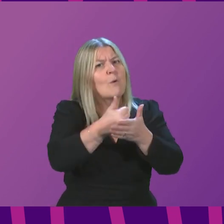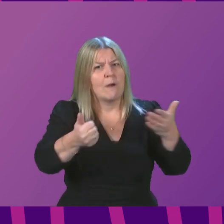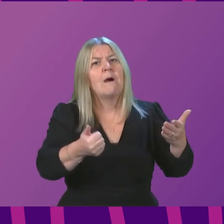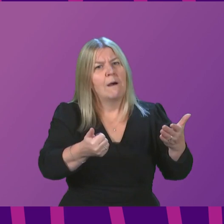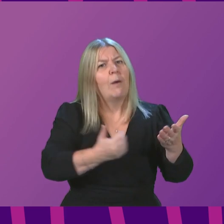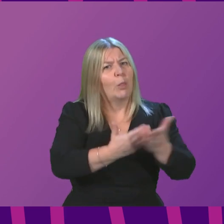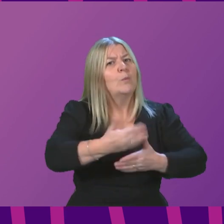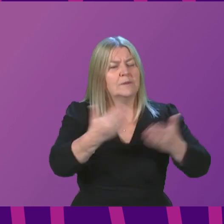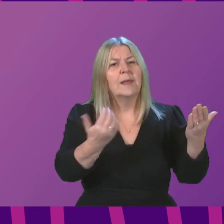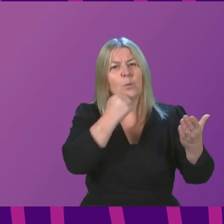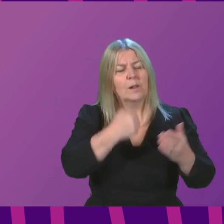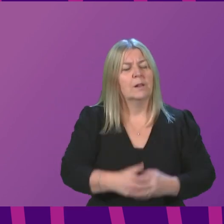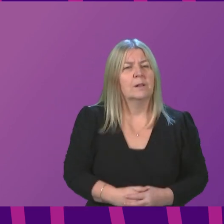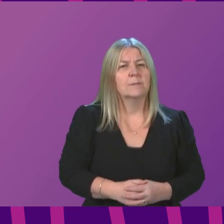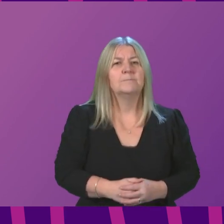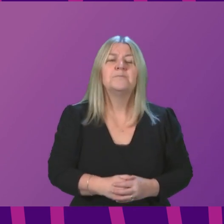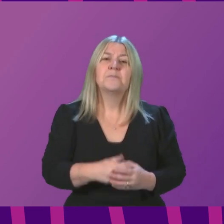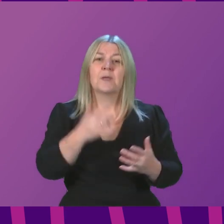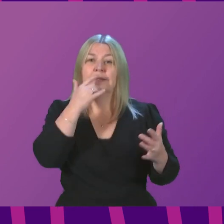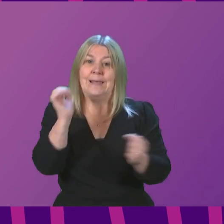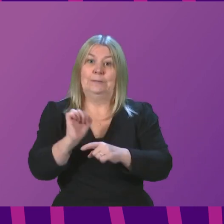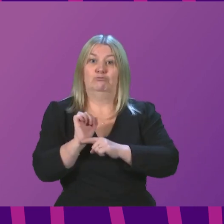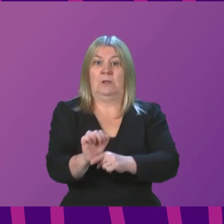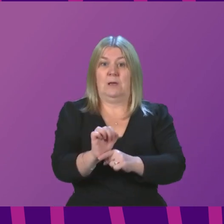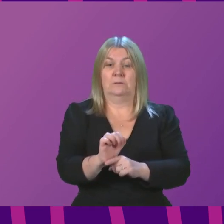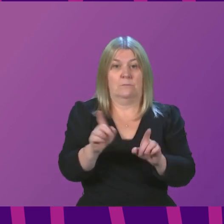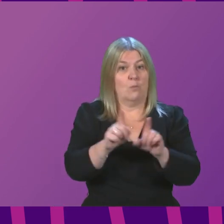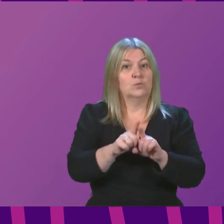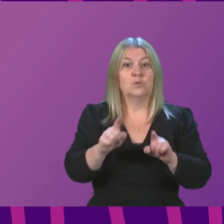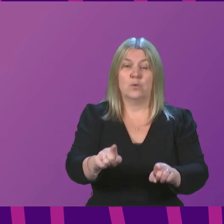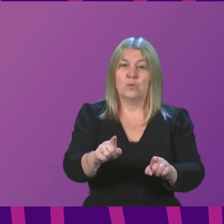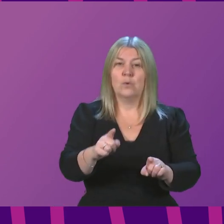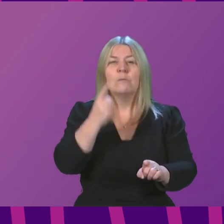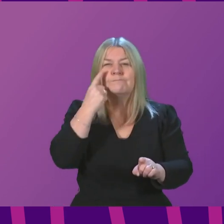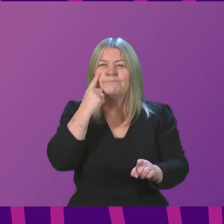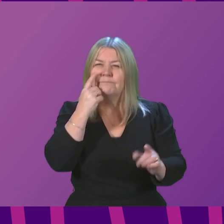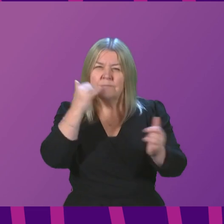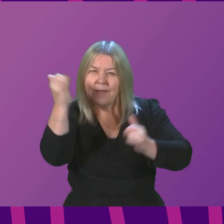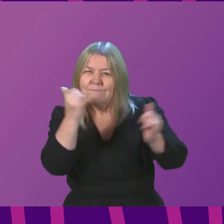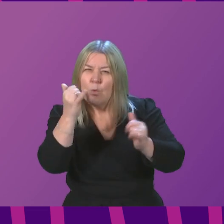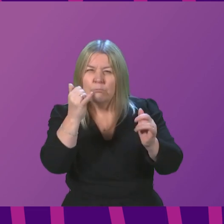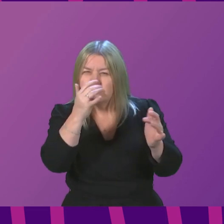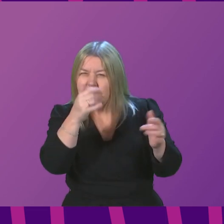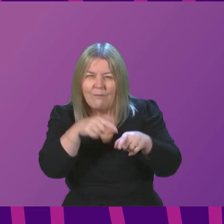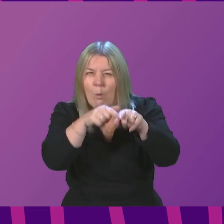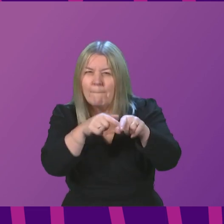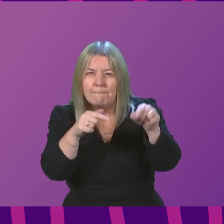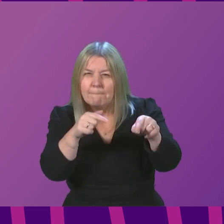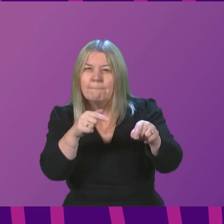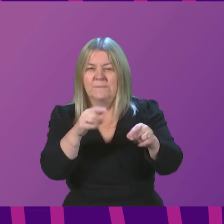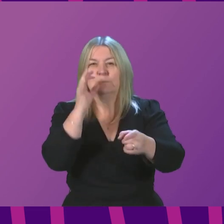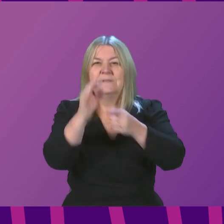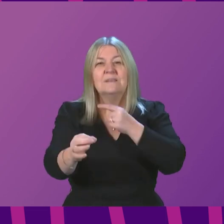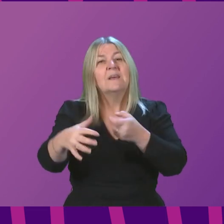the day. Test and Protect is also for now focusing its telephone tracing on high-risk settings, such as care homes.